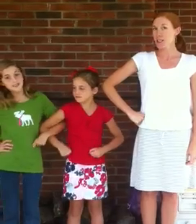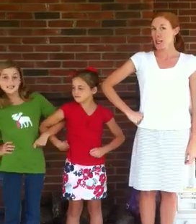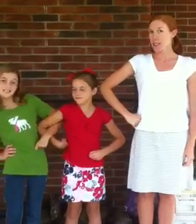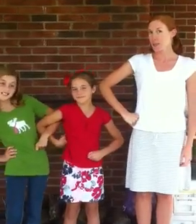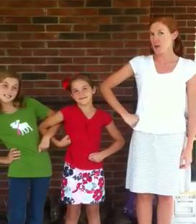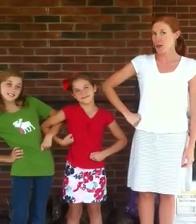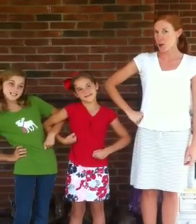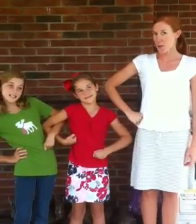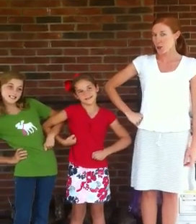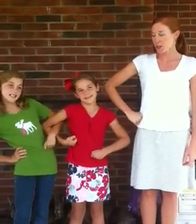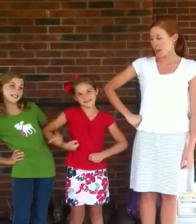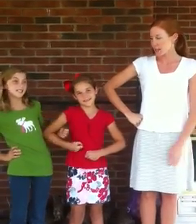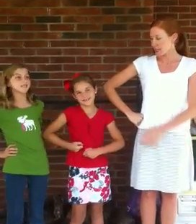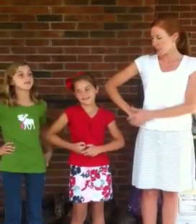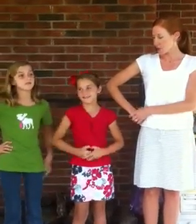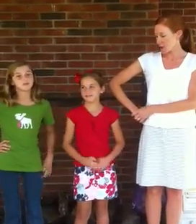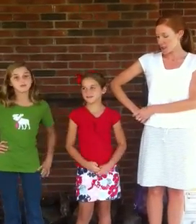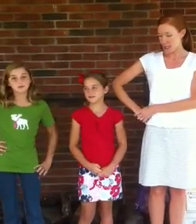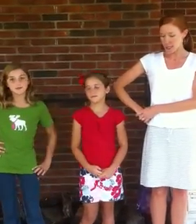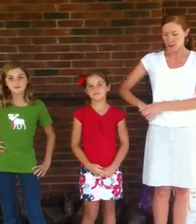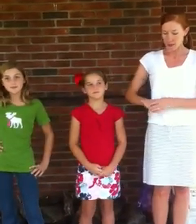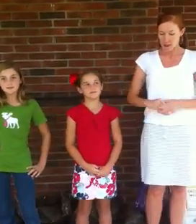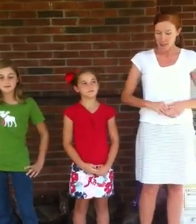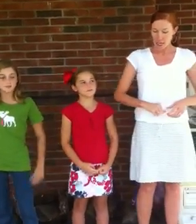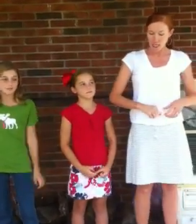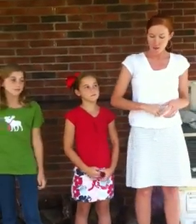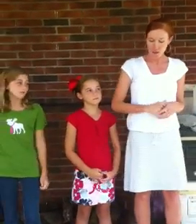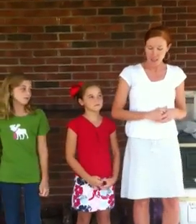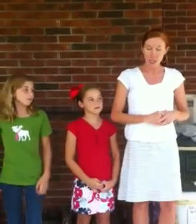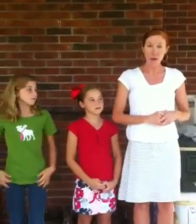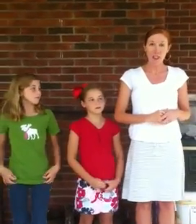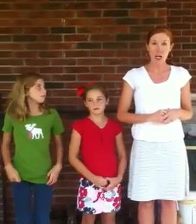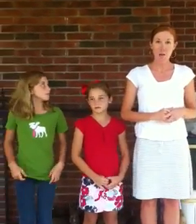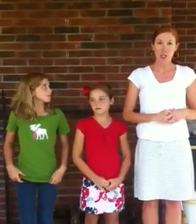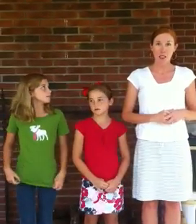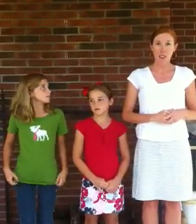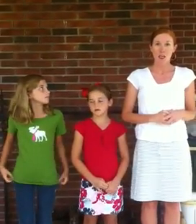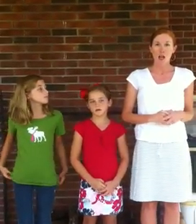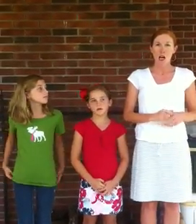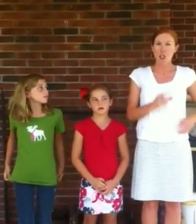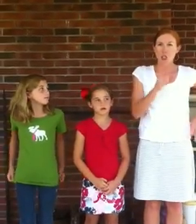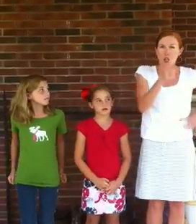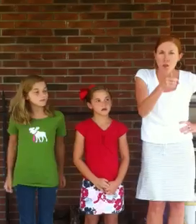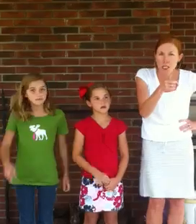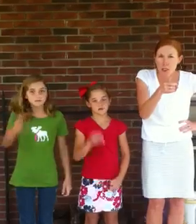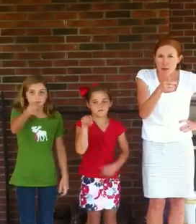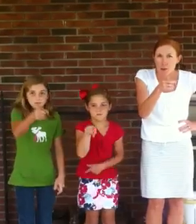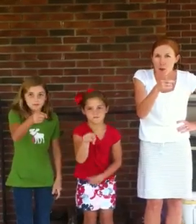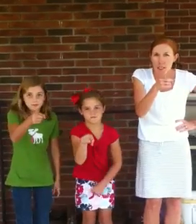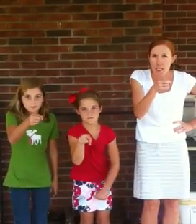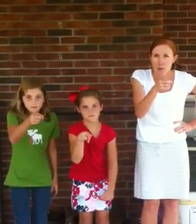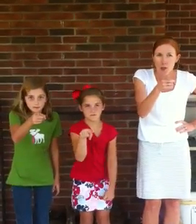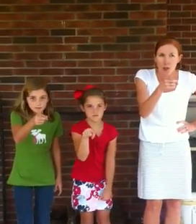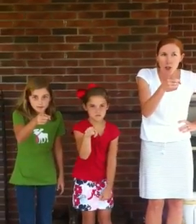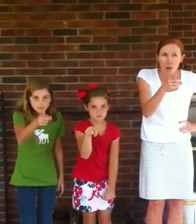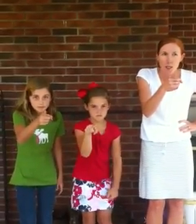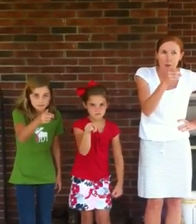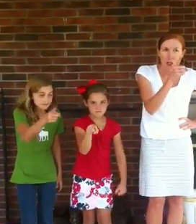a date. It can be your mom or your dad taking you on a date. Dative indirect object. Accusative. Point to someone, you're accusing them.